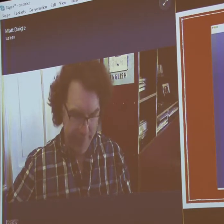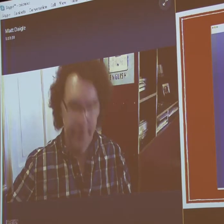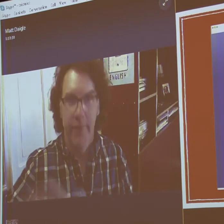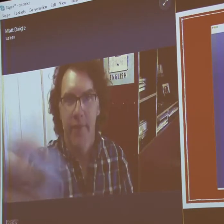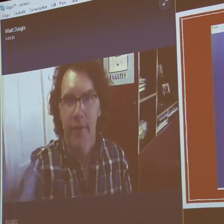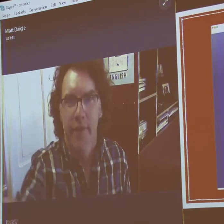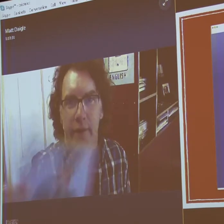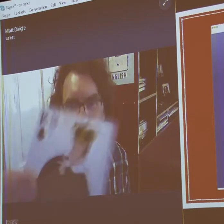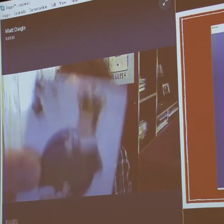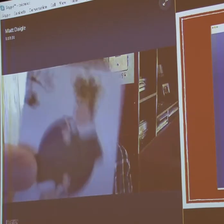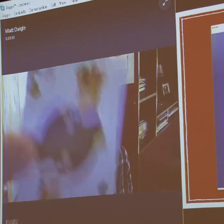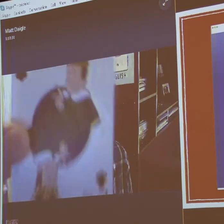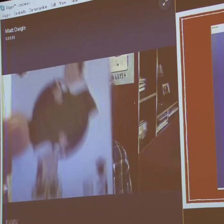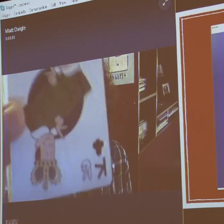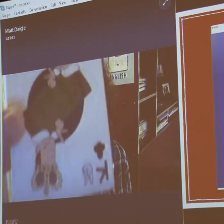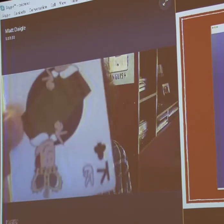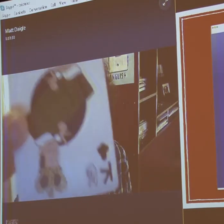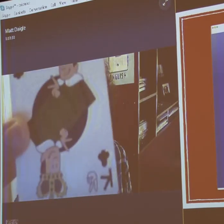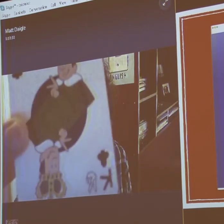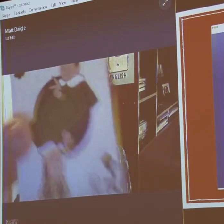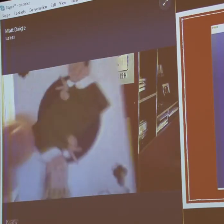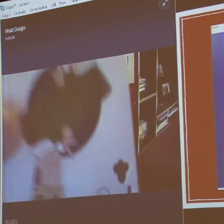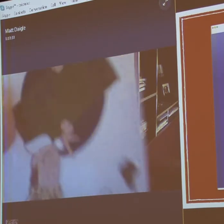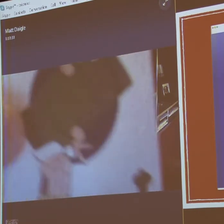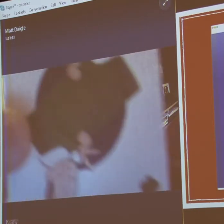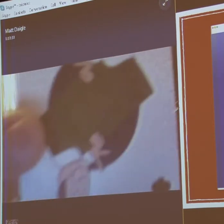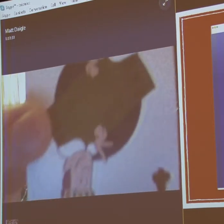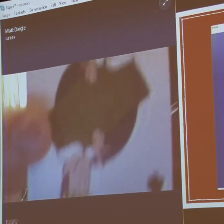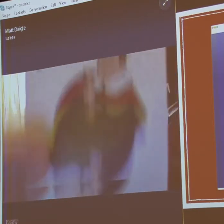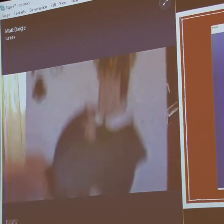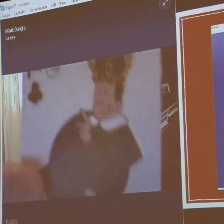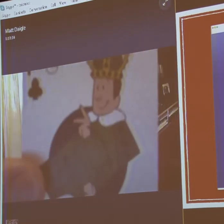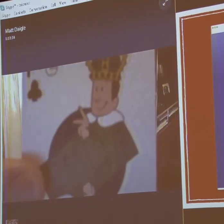And then, of course, the king is my character, Desmond.